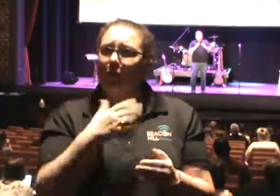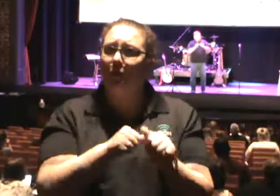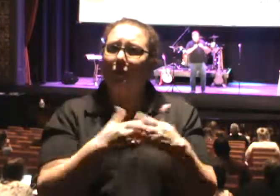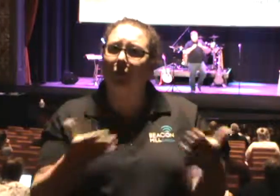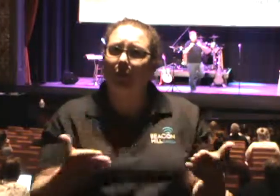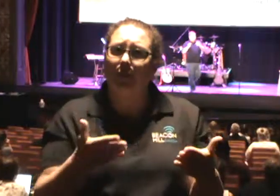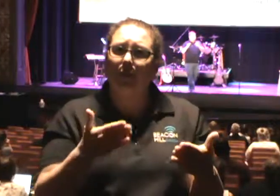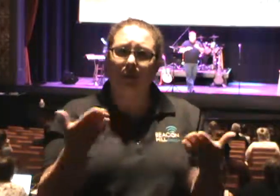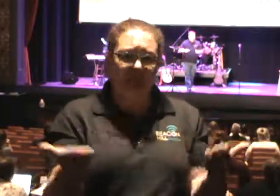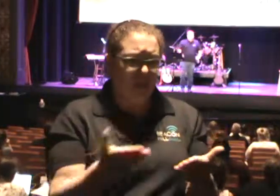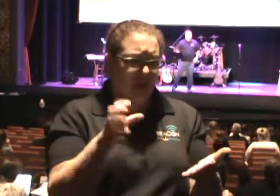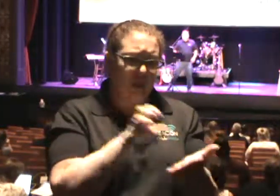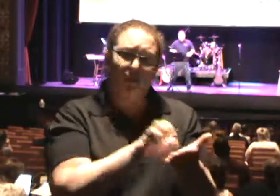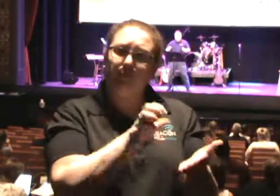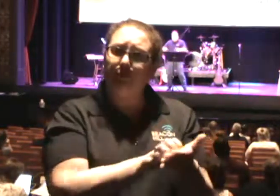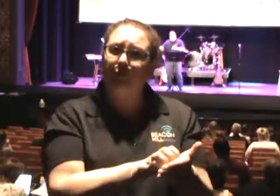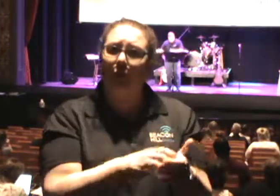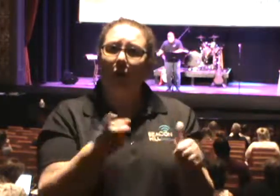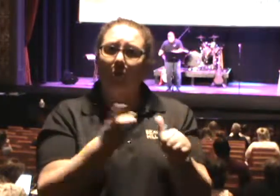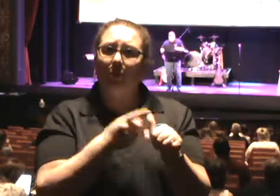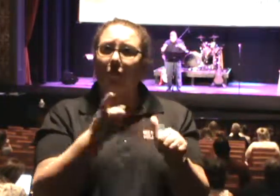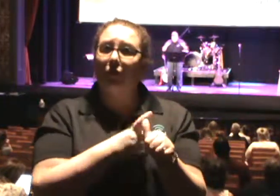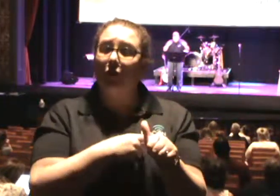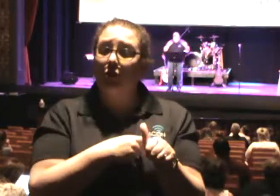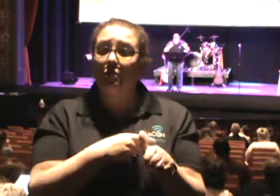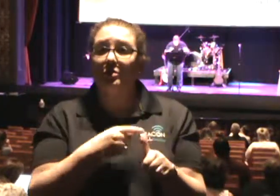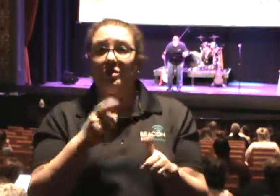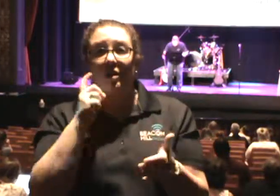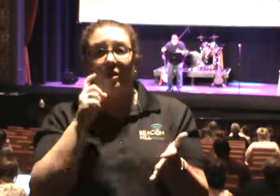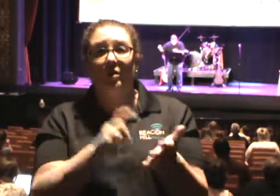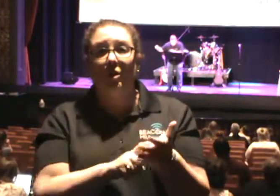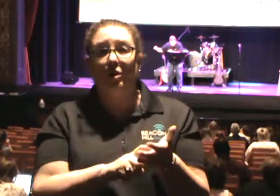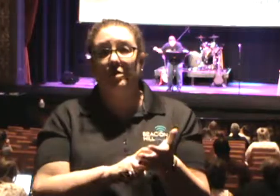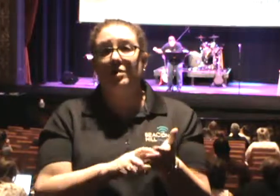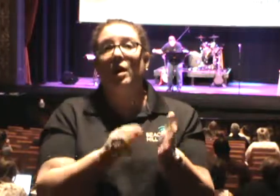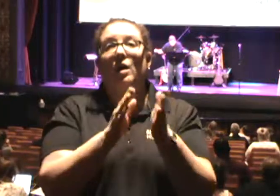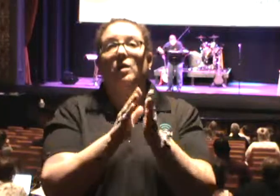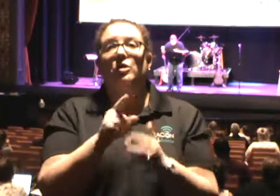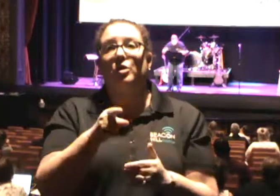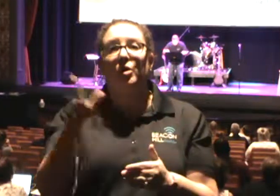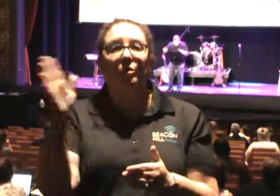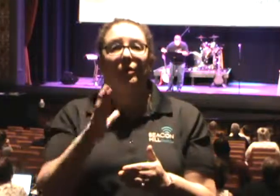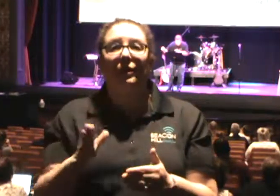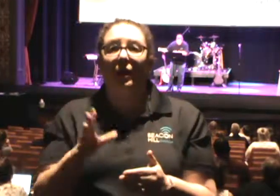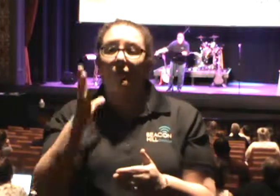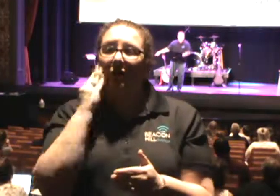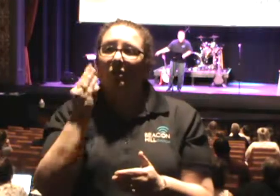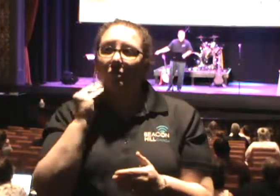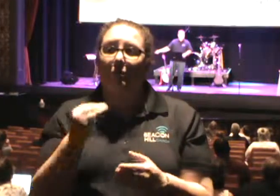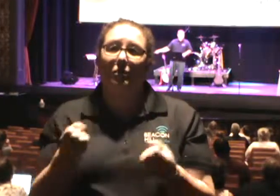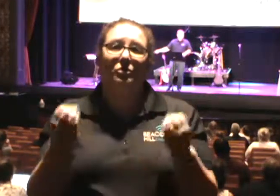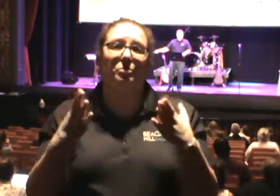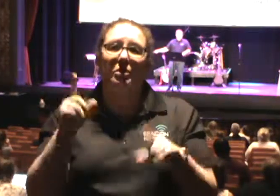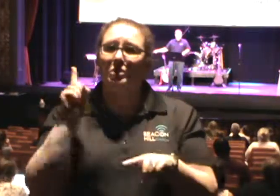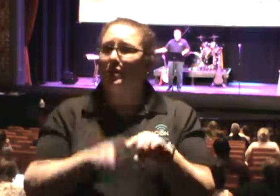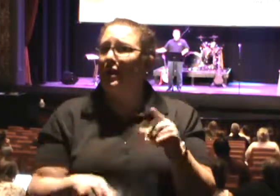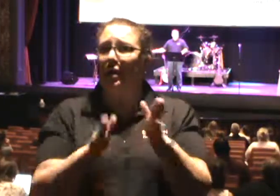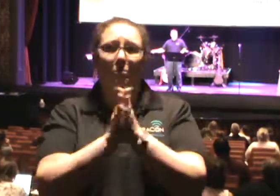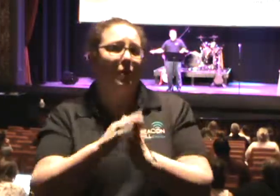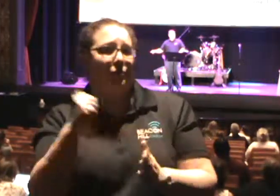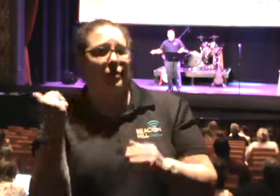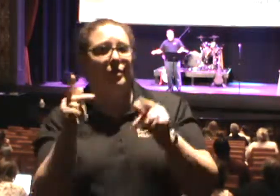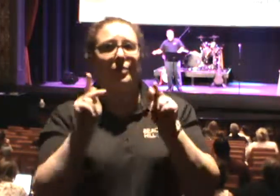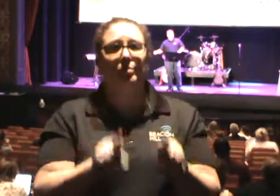The one thing that I want you to see first in the commitment to prayer is that you are never going through so much that you can't pray for someone else. Amen.